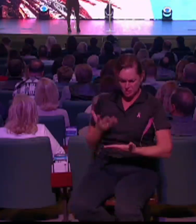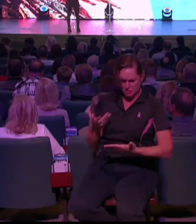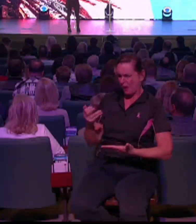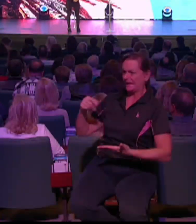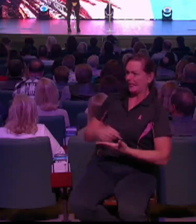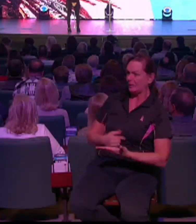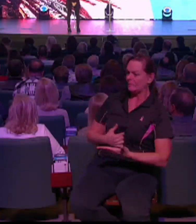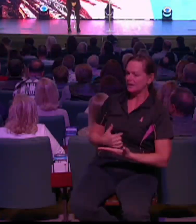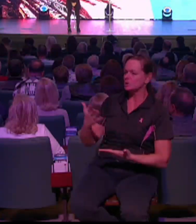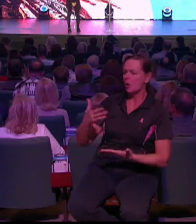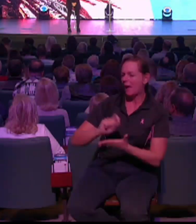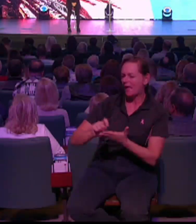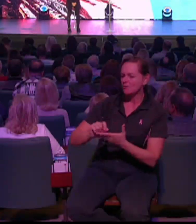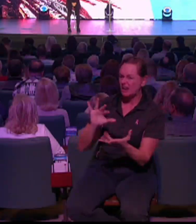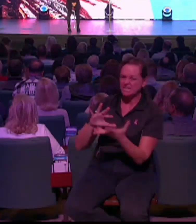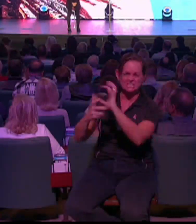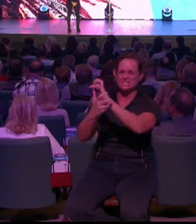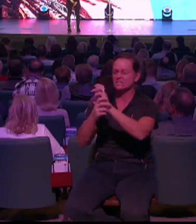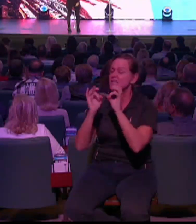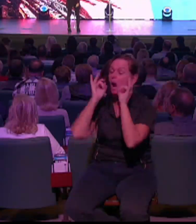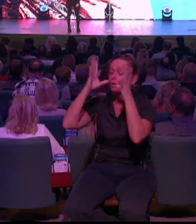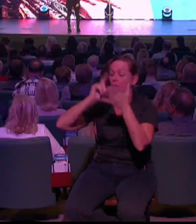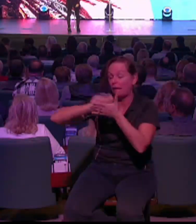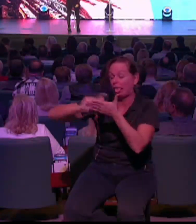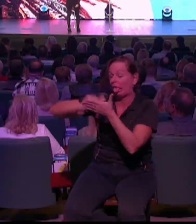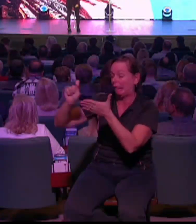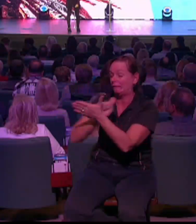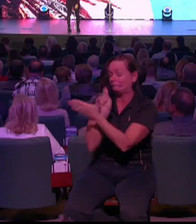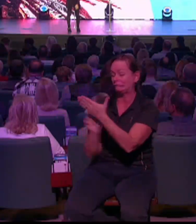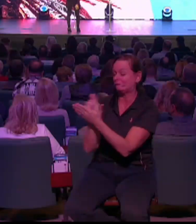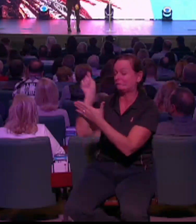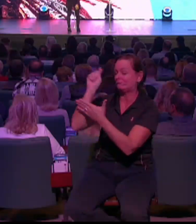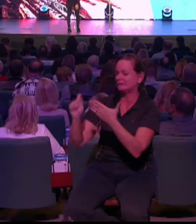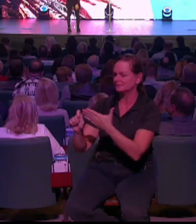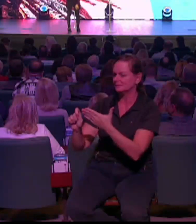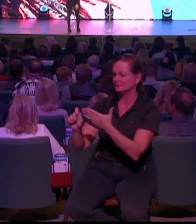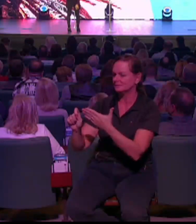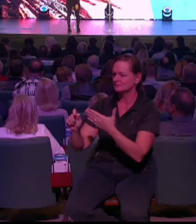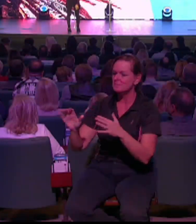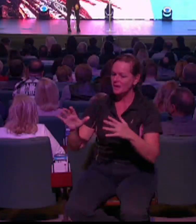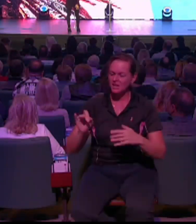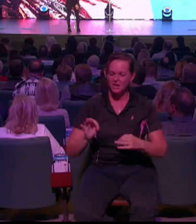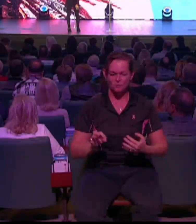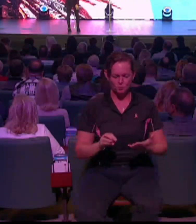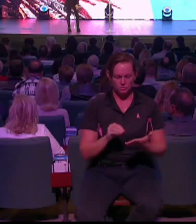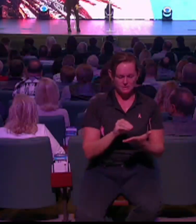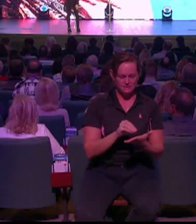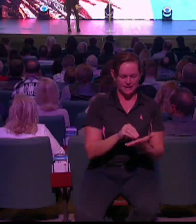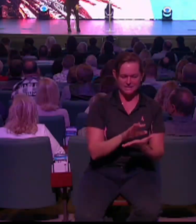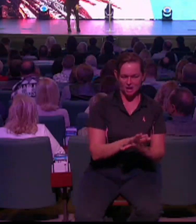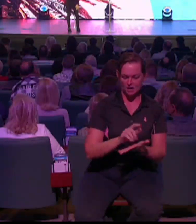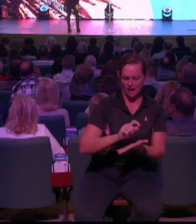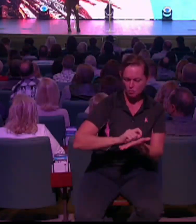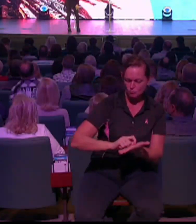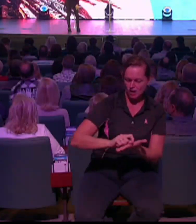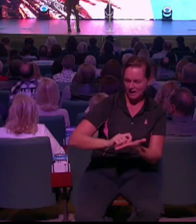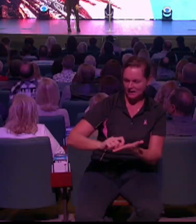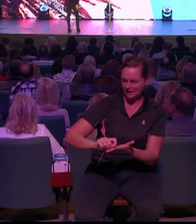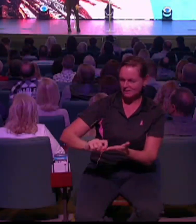I do text messages. When somebody takes the time to write something down, it has a different